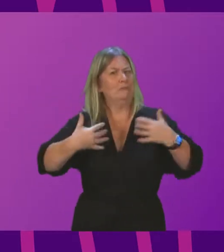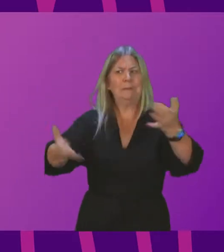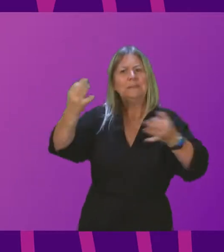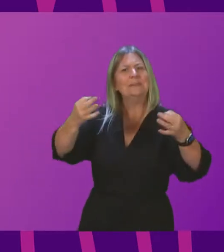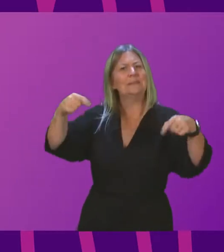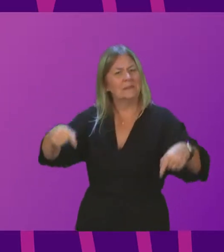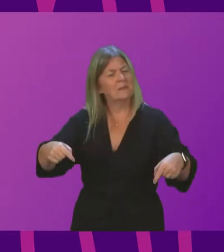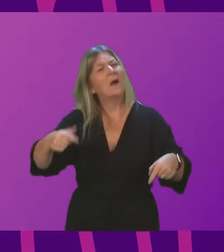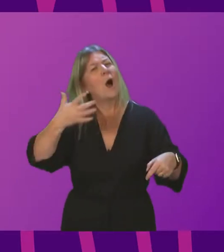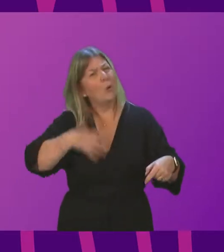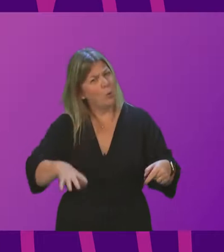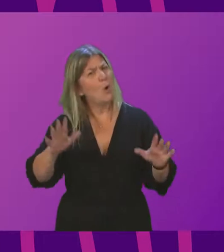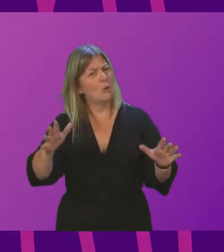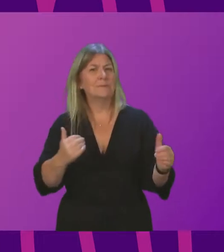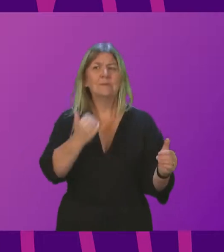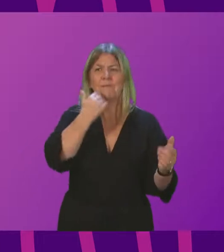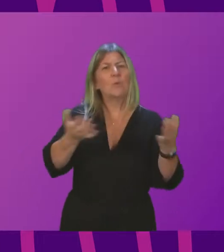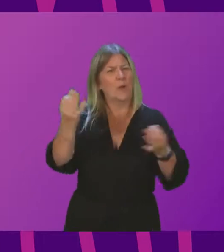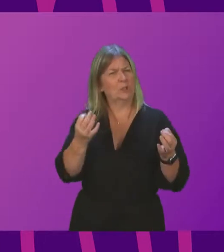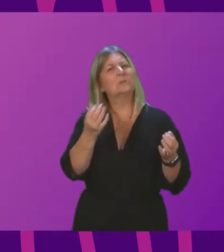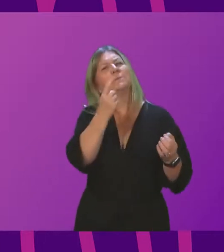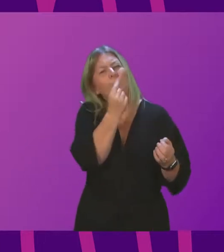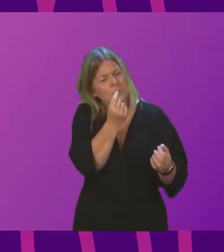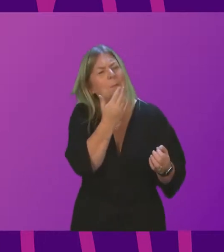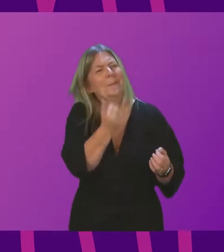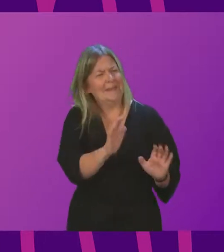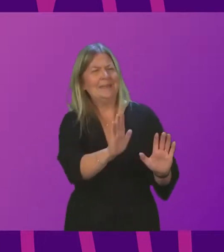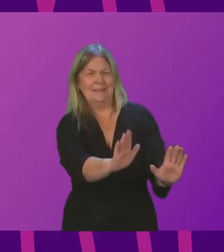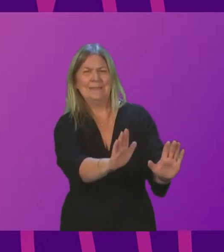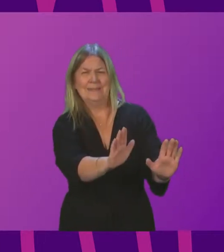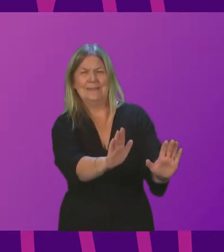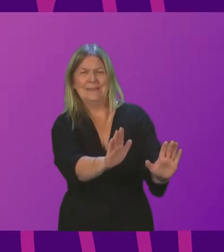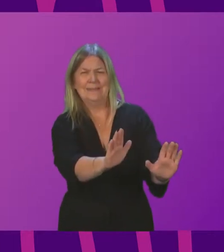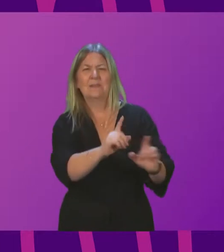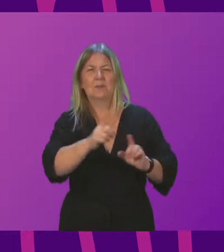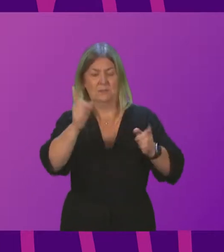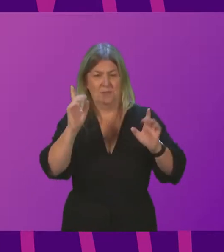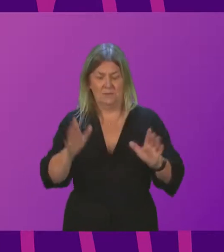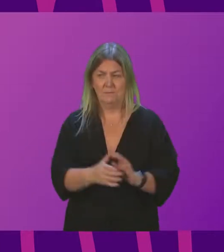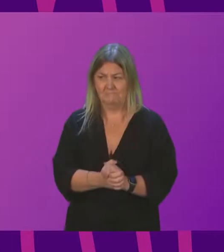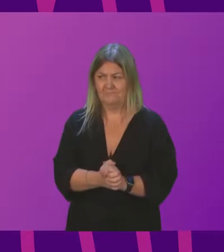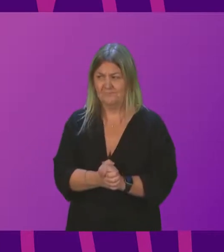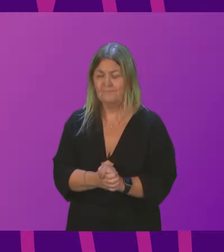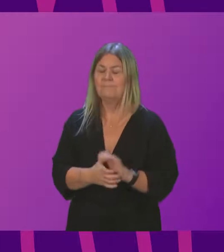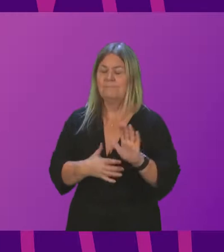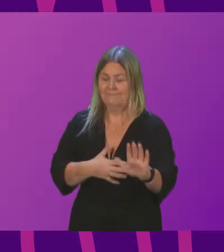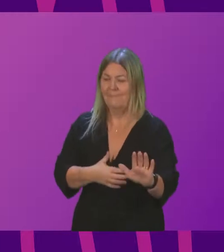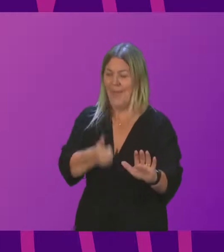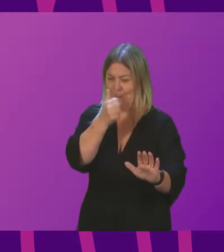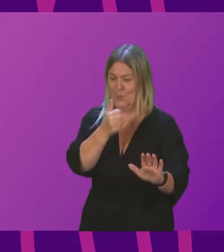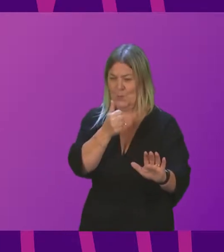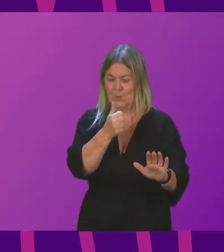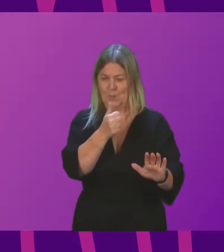get in as many members as possible. First Minister. Well, I suspect I know why